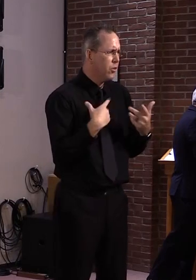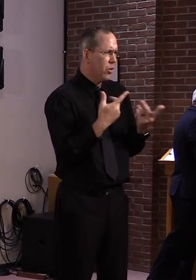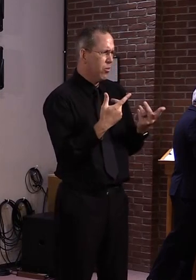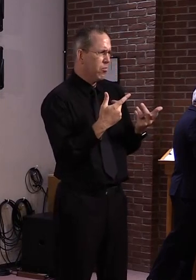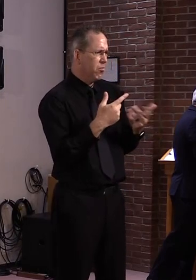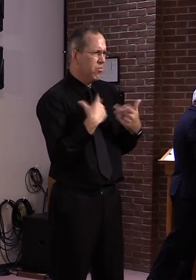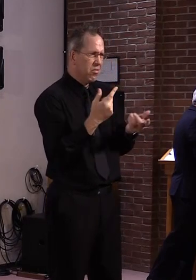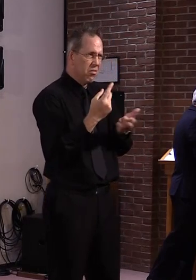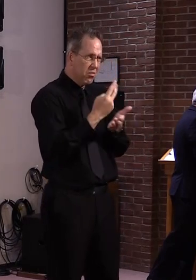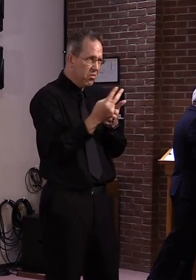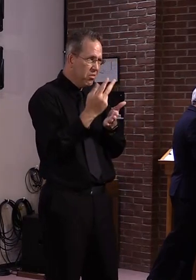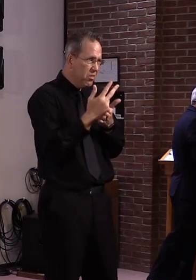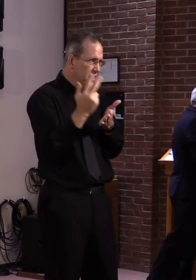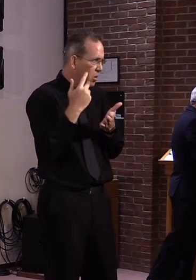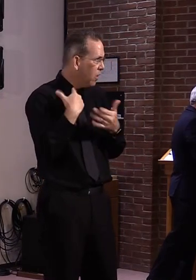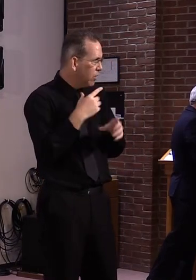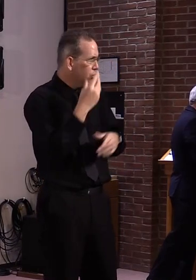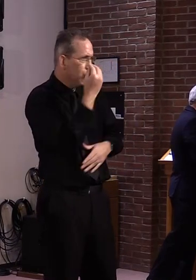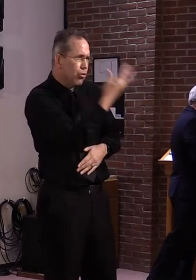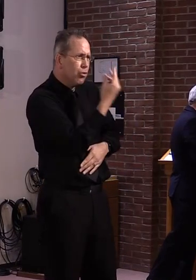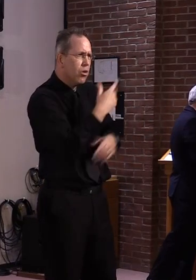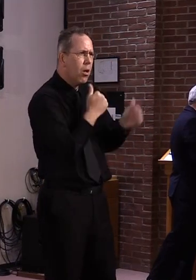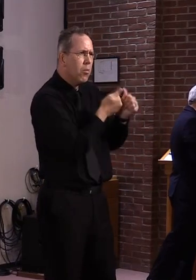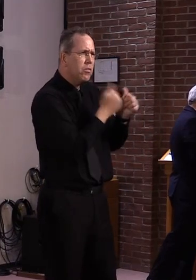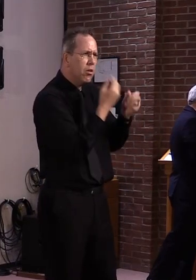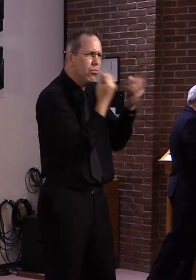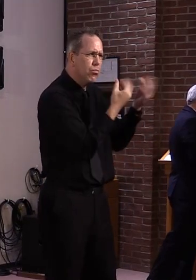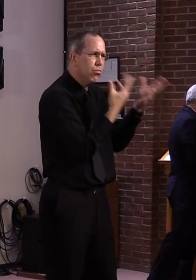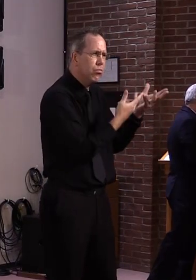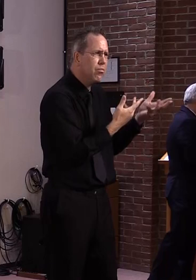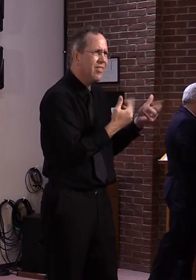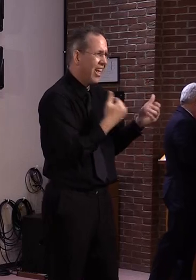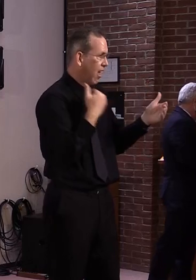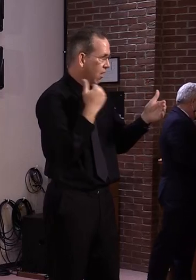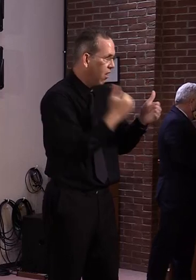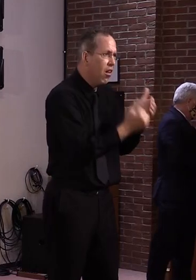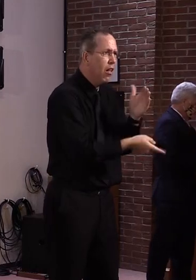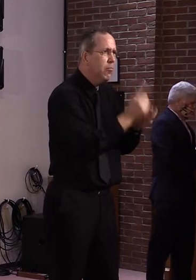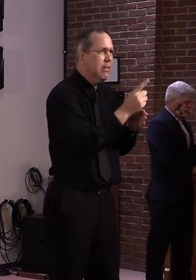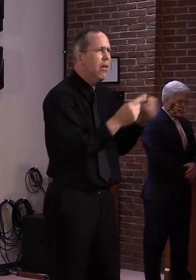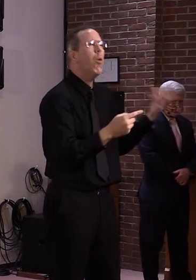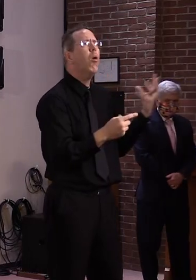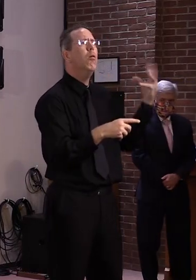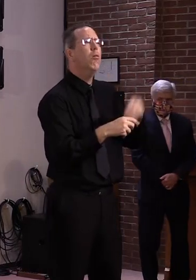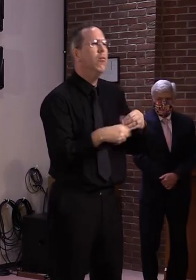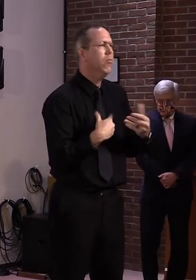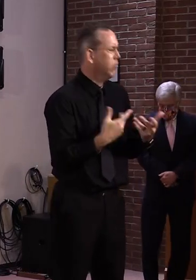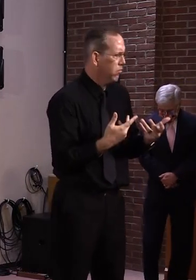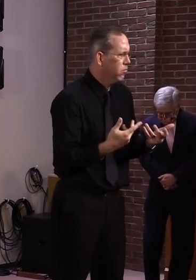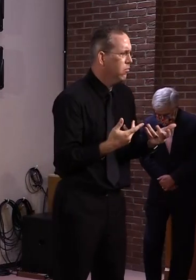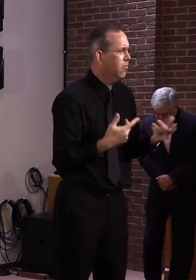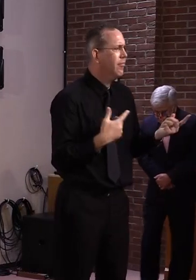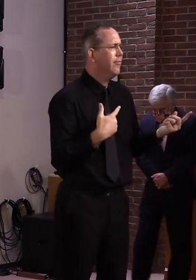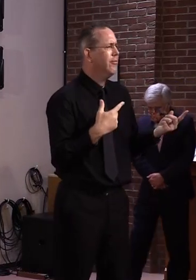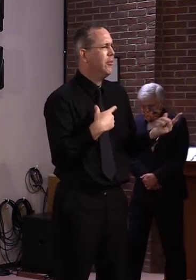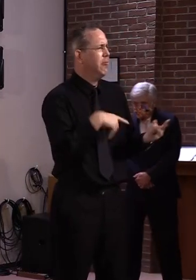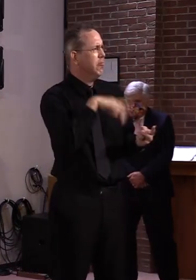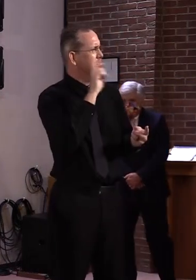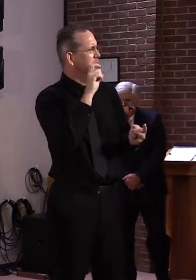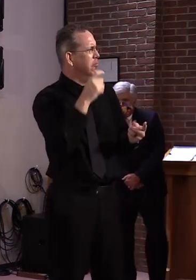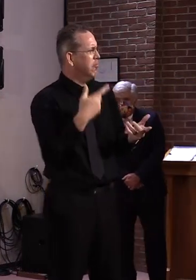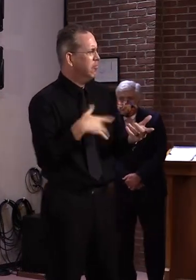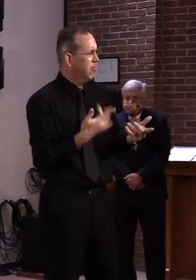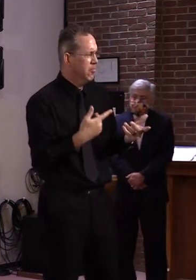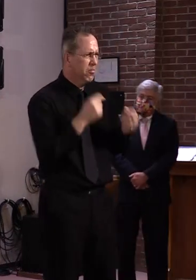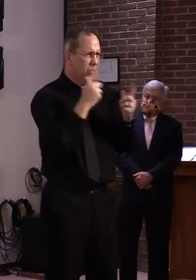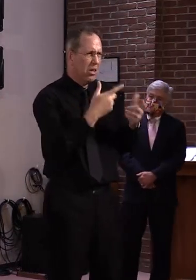weeks ago. So this is no surprise. But but I would have thought that the committees of jurisdiction would have had some interest as well in